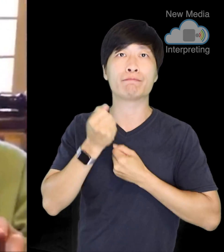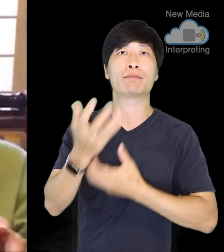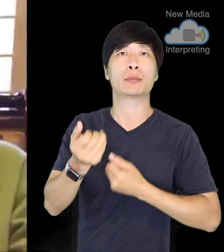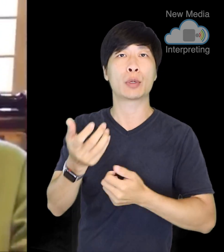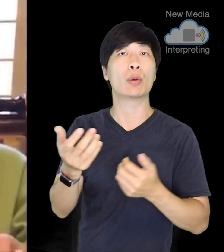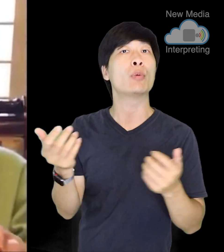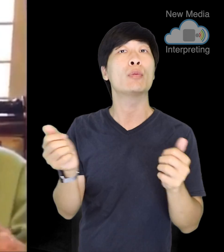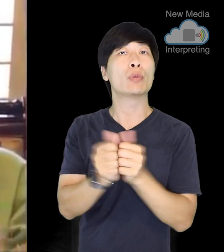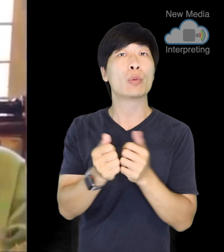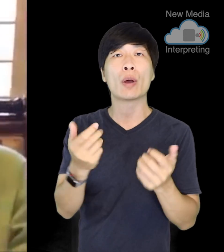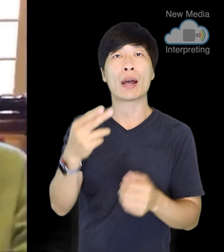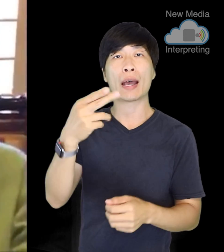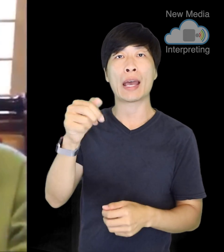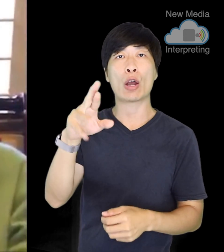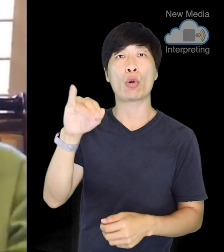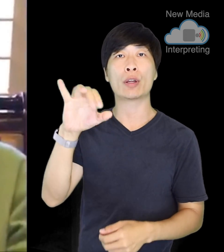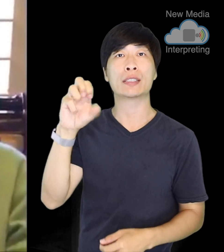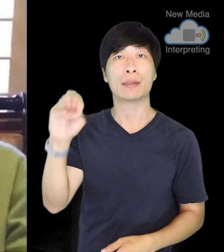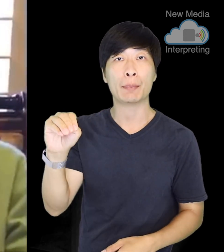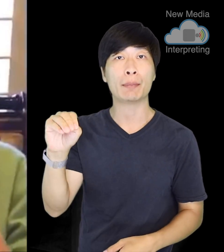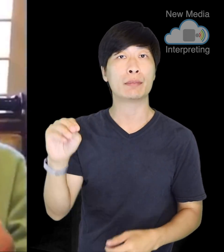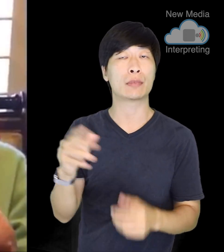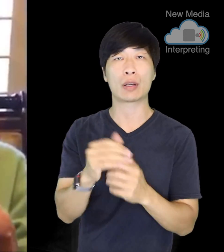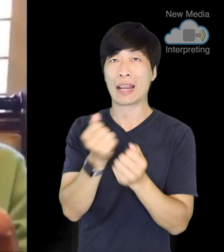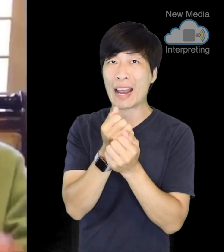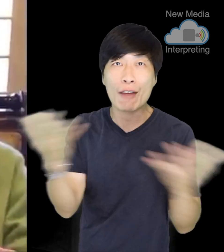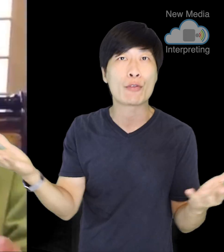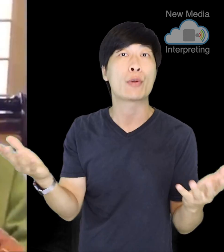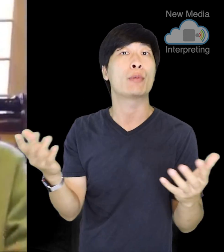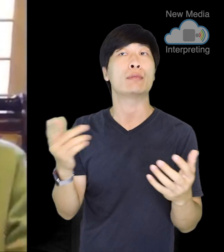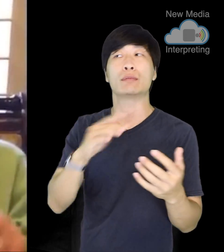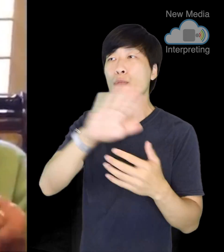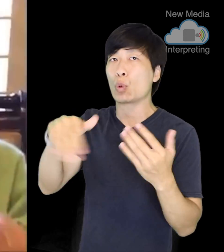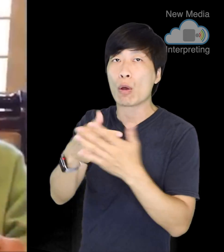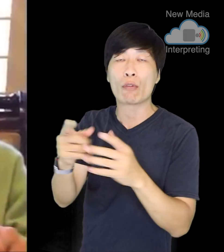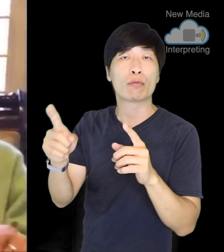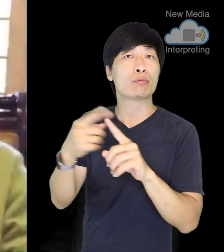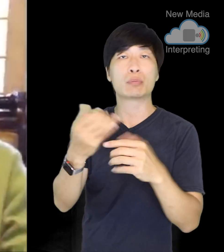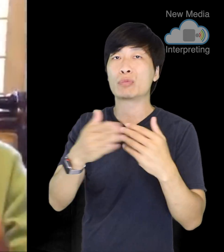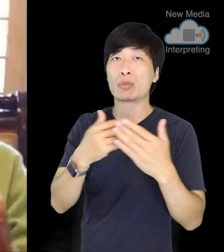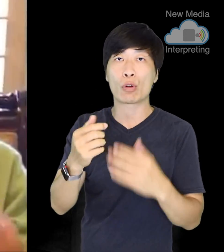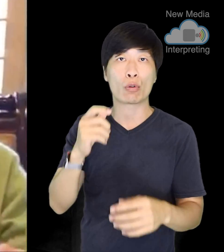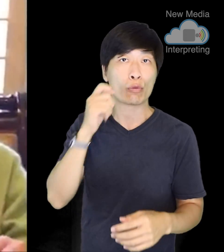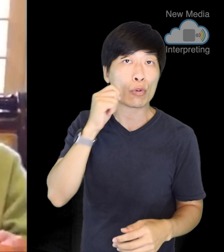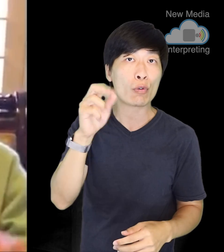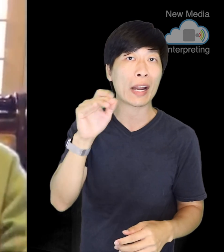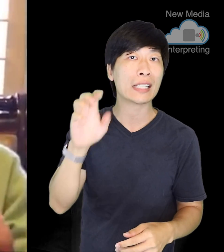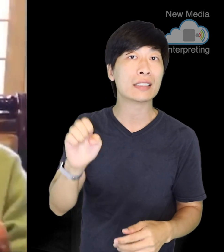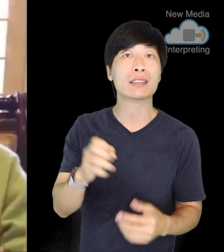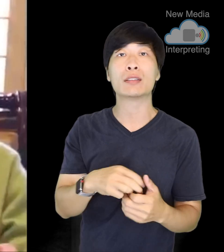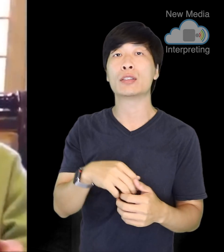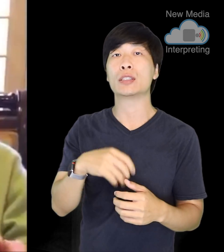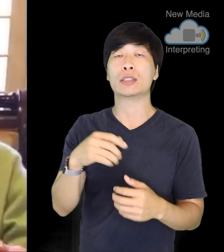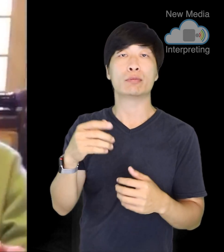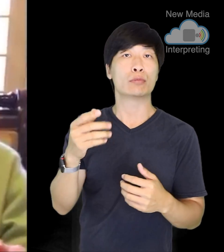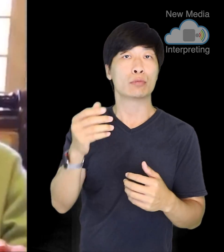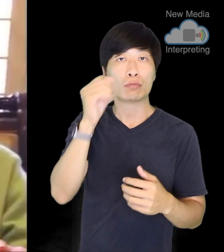have room for everyone, regardless of their race, gender, religion, or color of their skin.